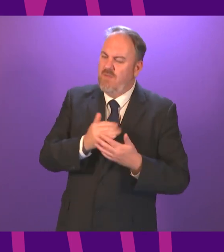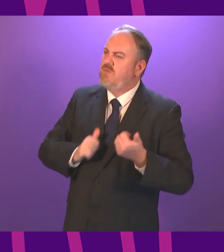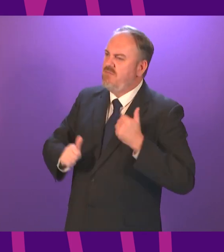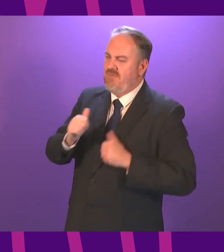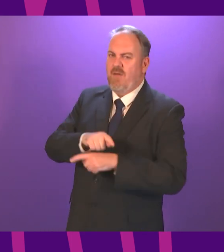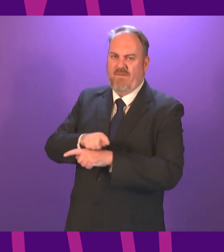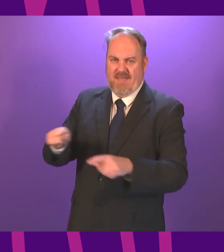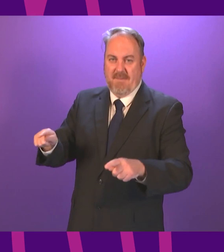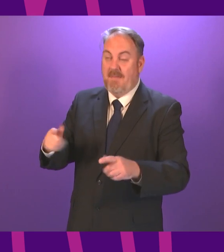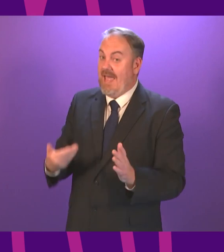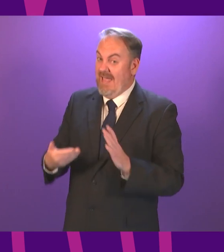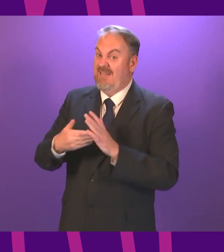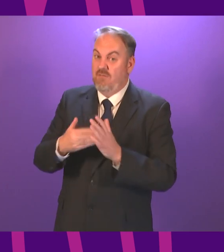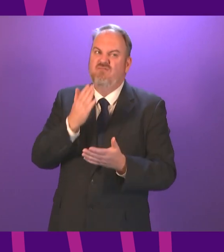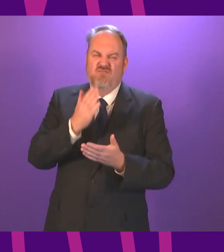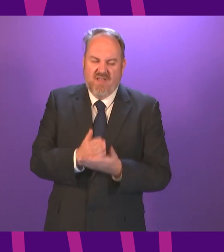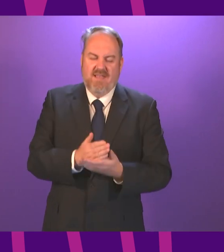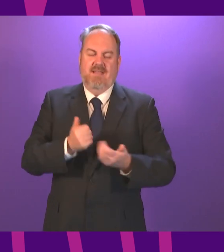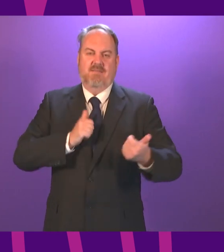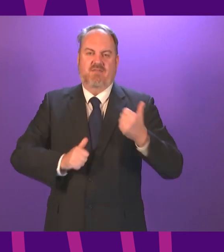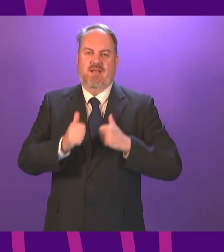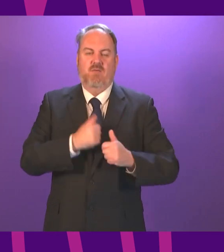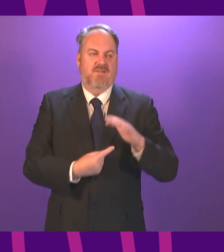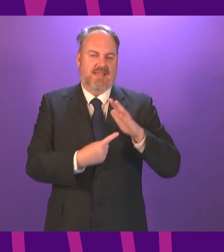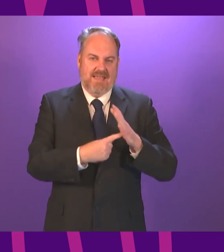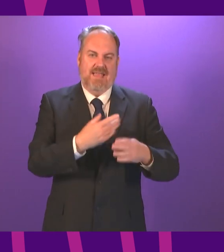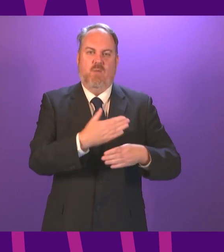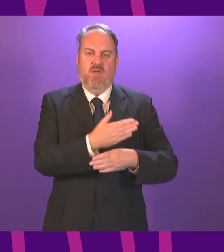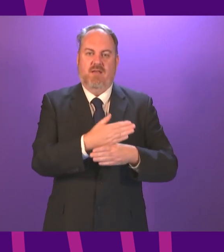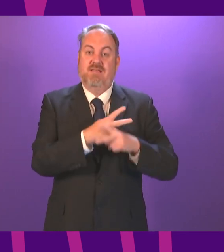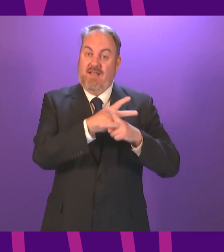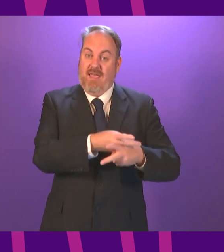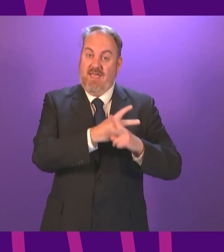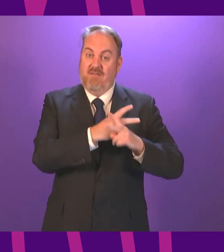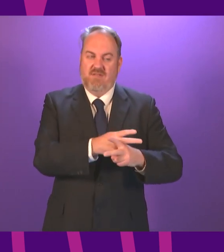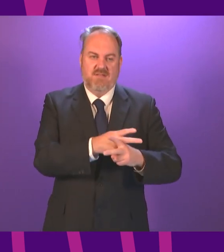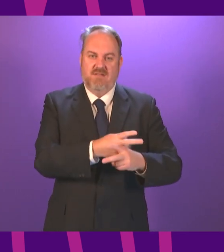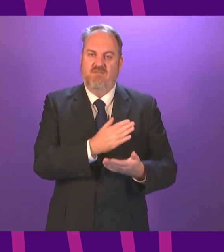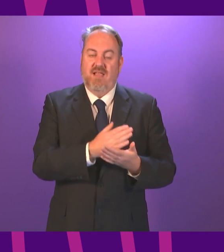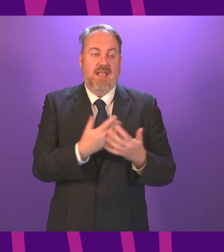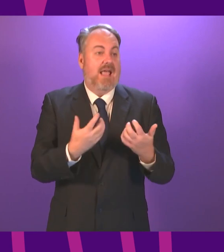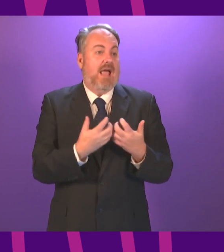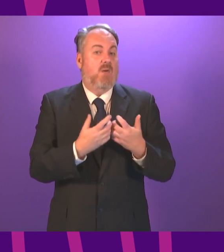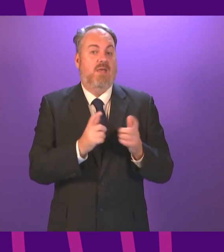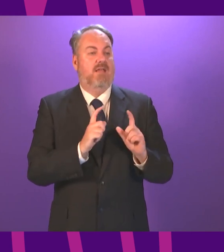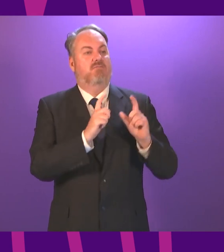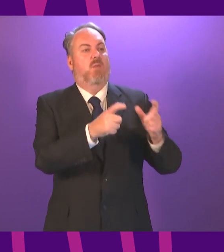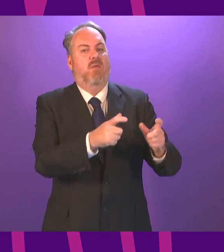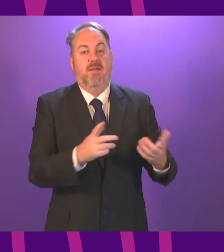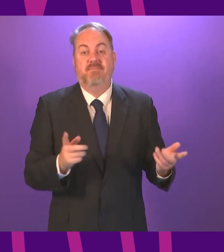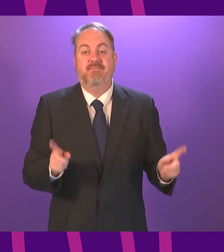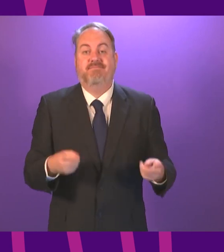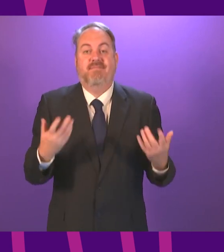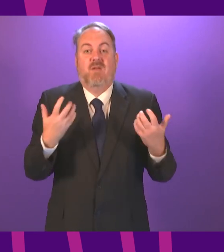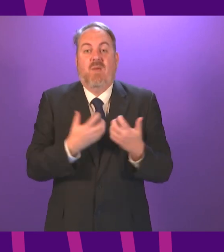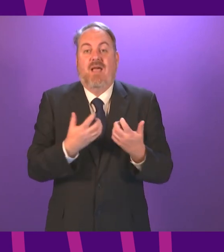of our care and our key workers. This nation owes them a debt that I don't think we can ever truly repay. But, presiding officer, in those weeks of high